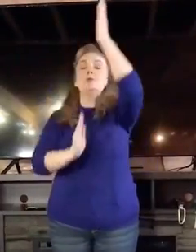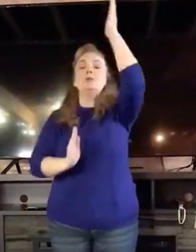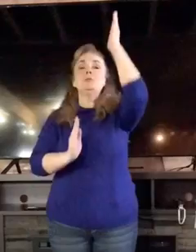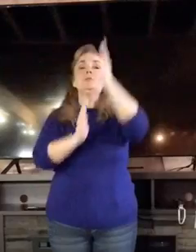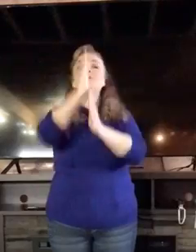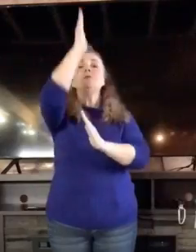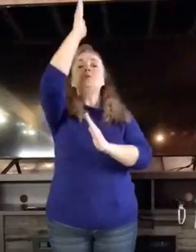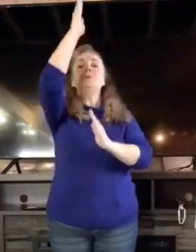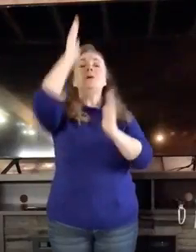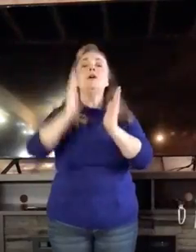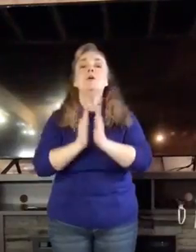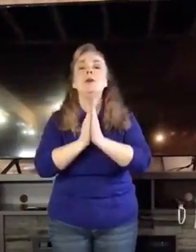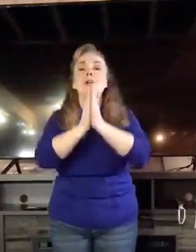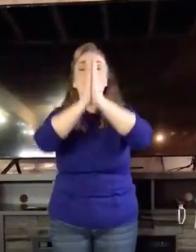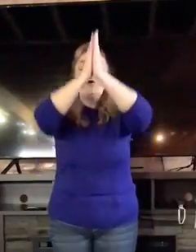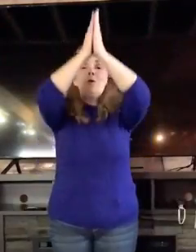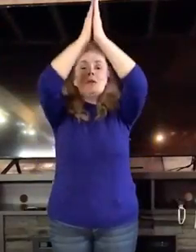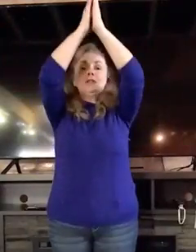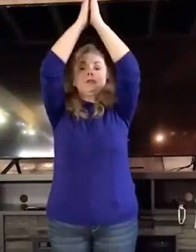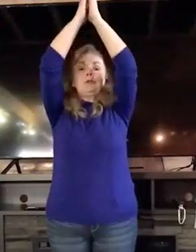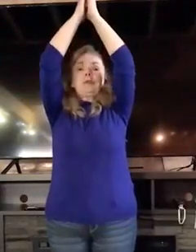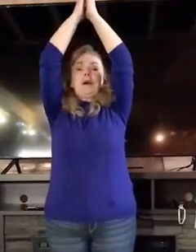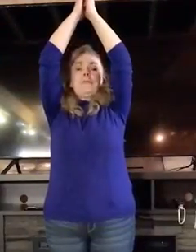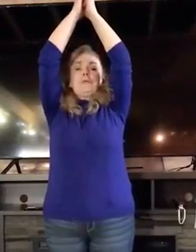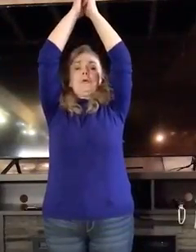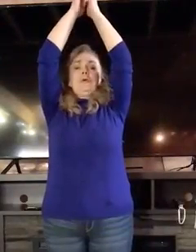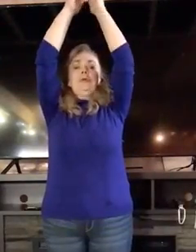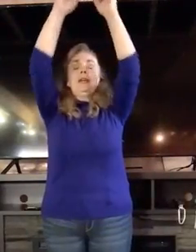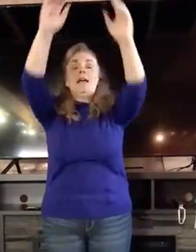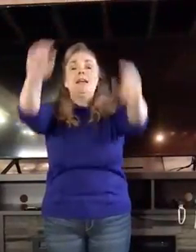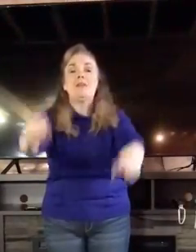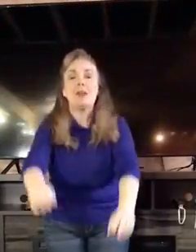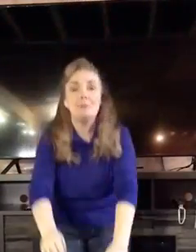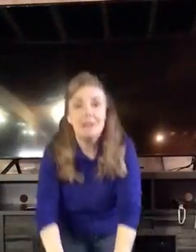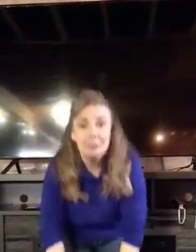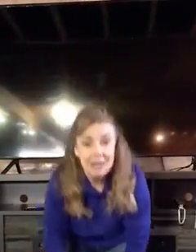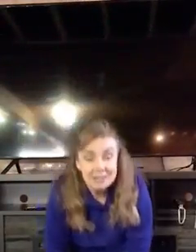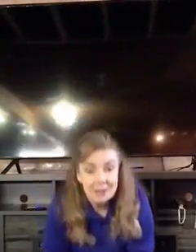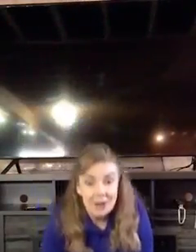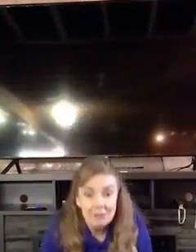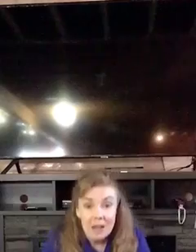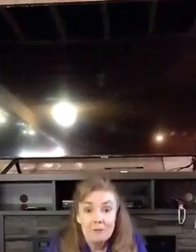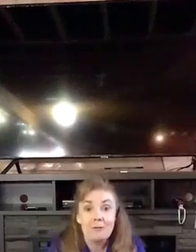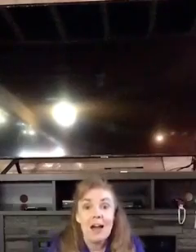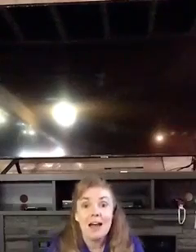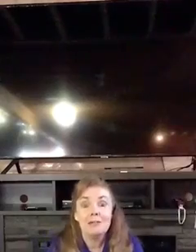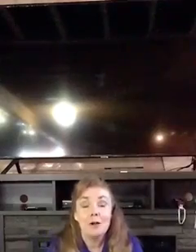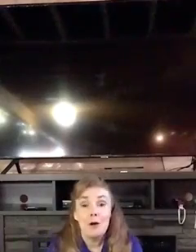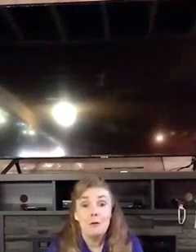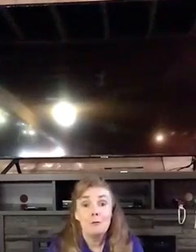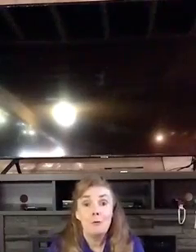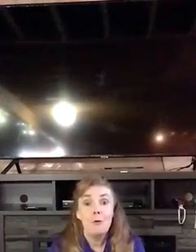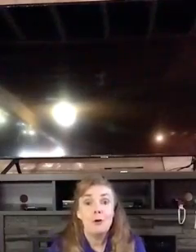zoom, zoom, we're going to the moon. Now get ready to blast off. 5, 4,